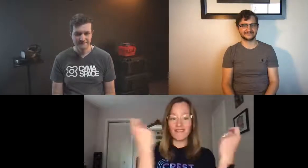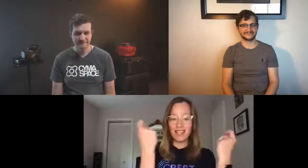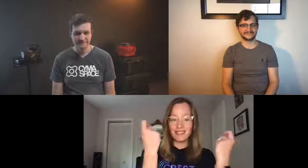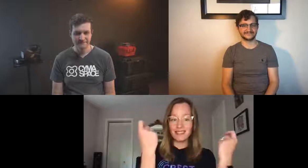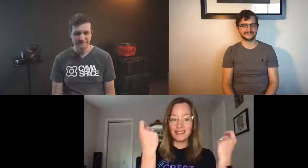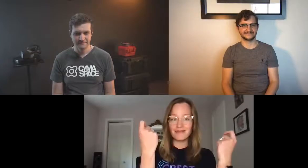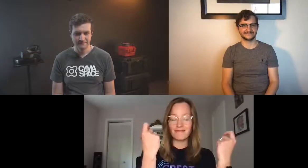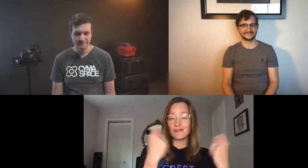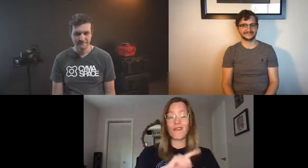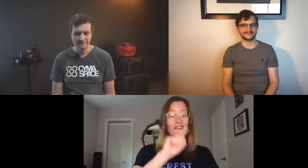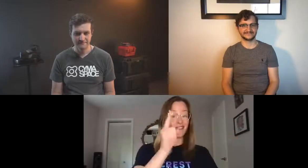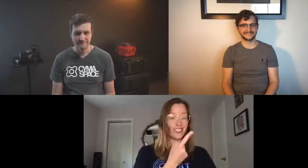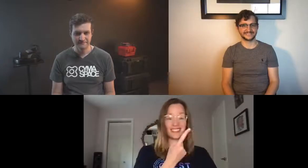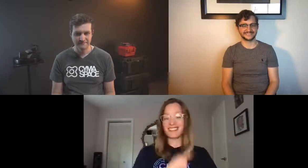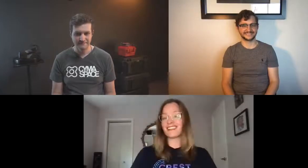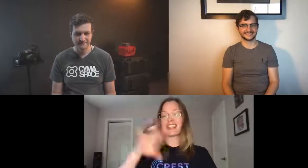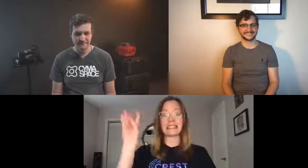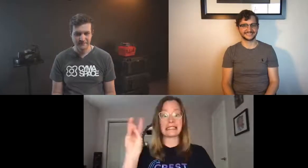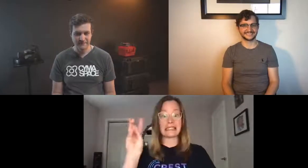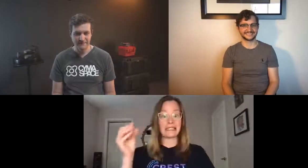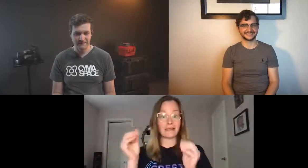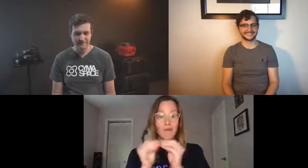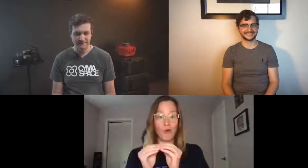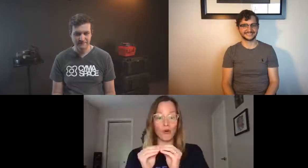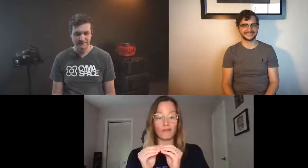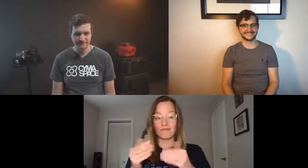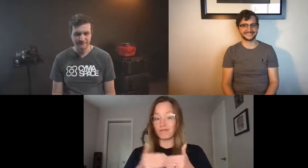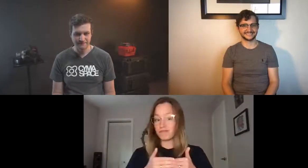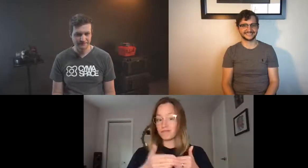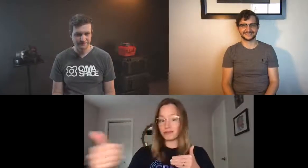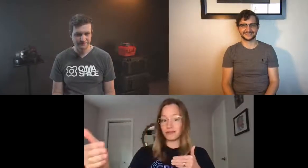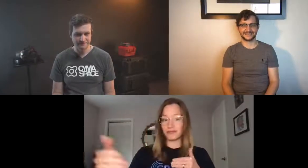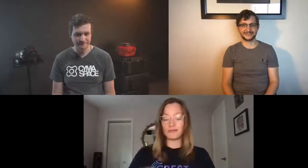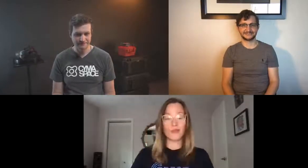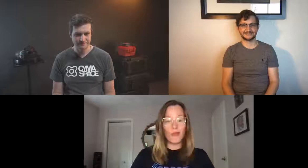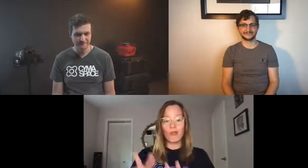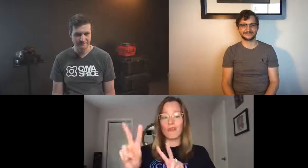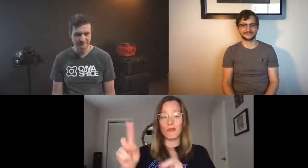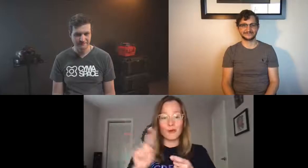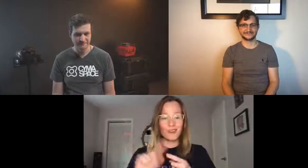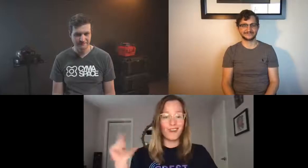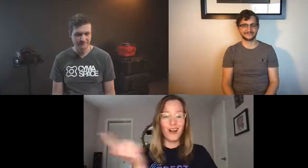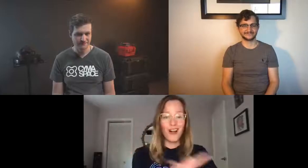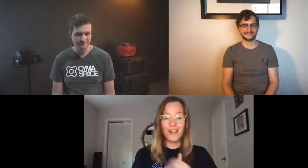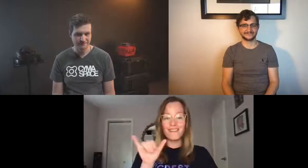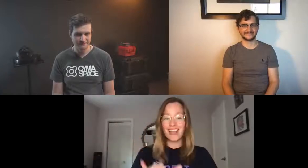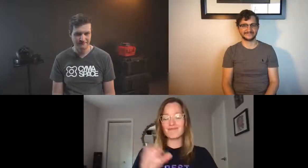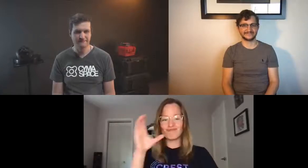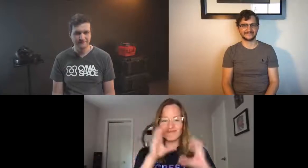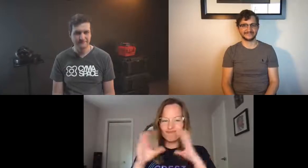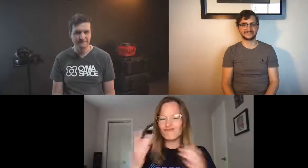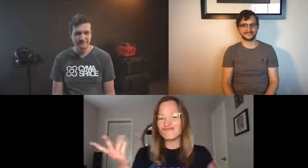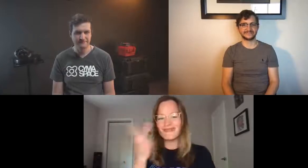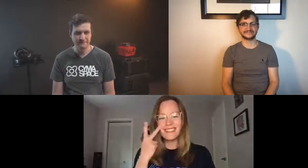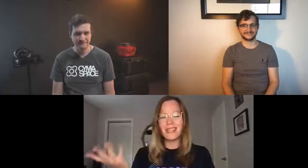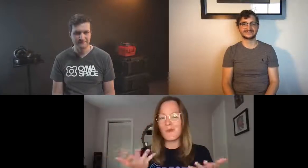this is our first event that kicks off the festival we have six more lined up so keep an eye